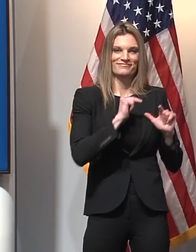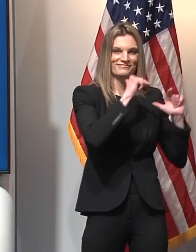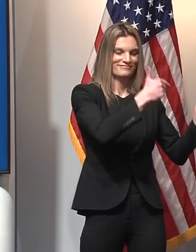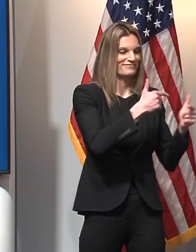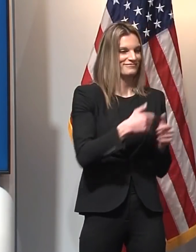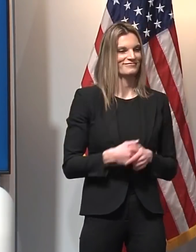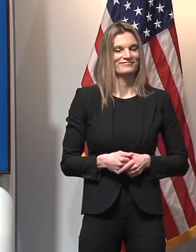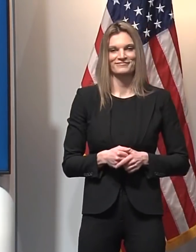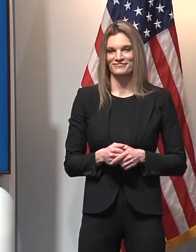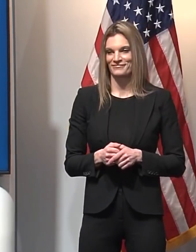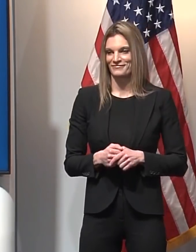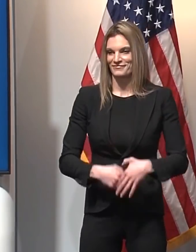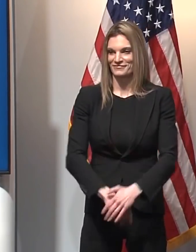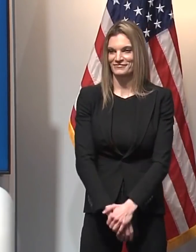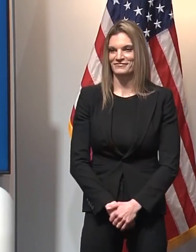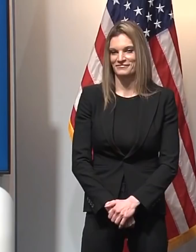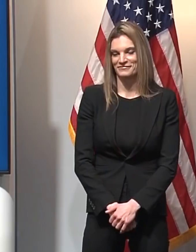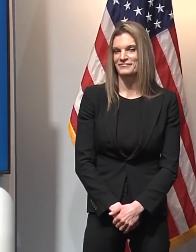over to Kevin Polston.